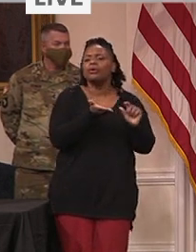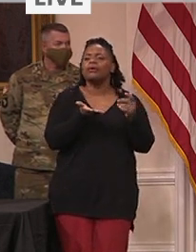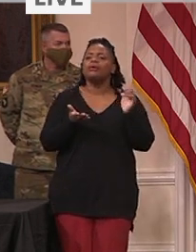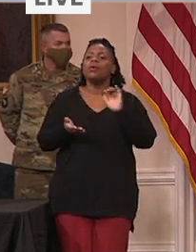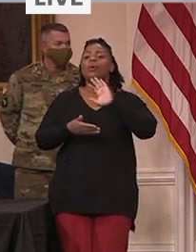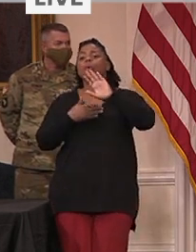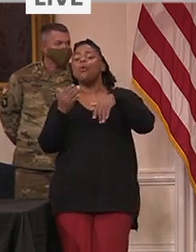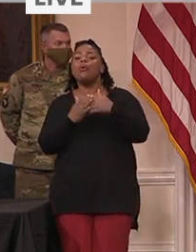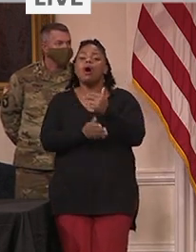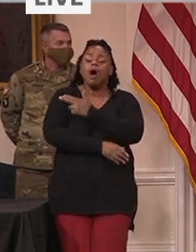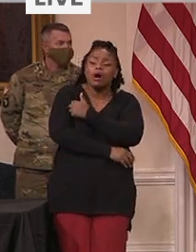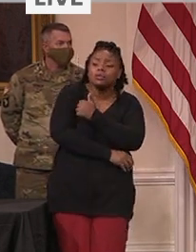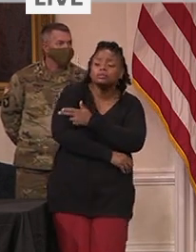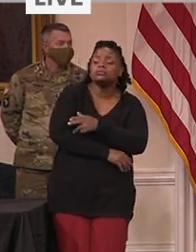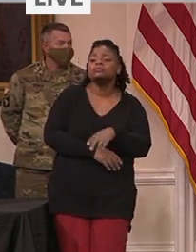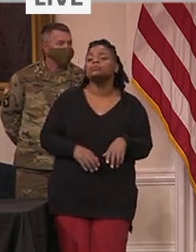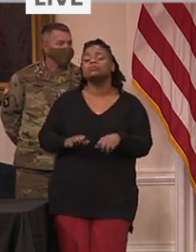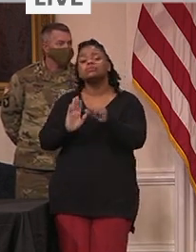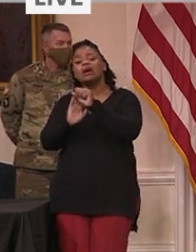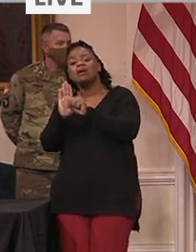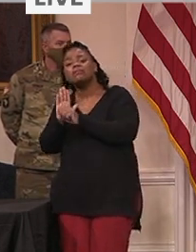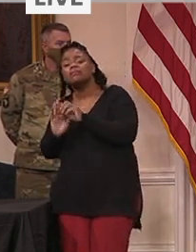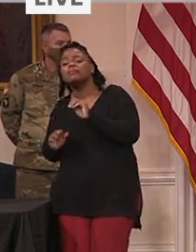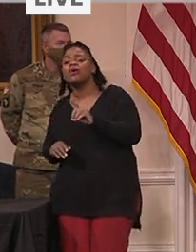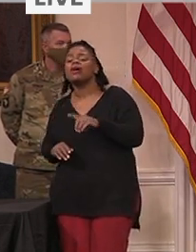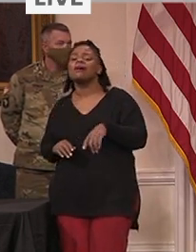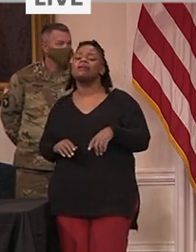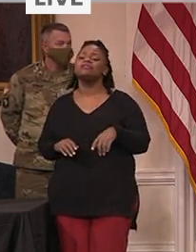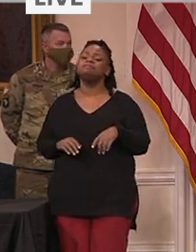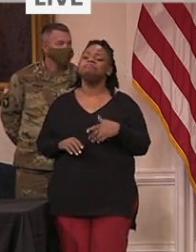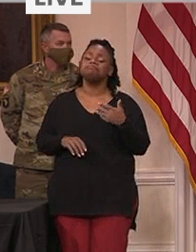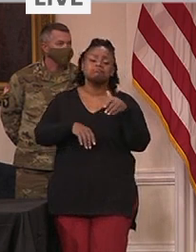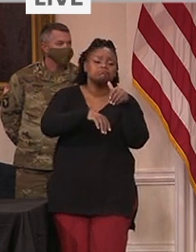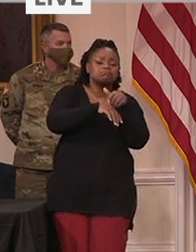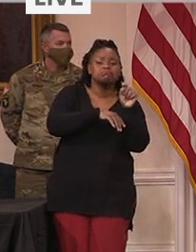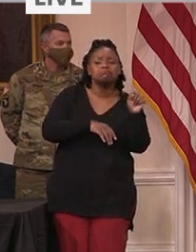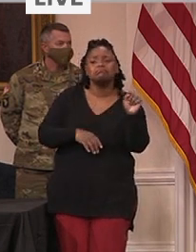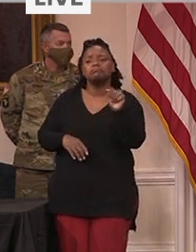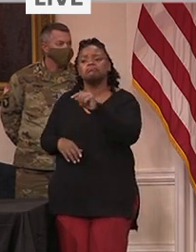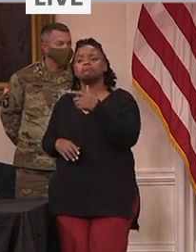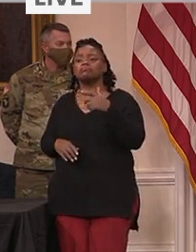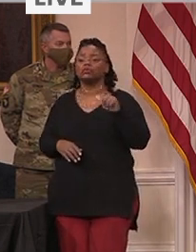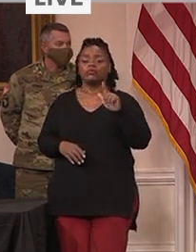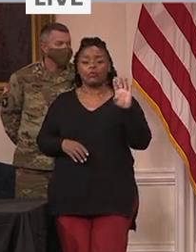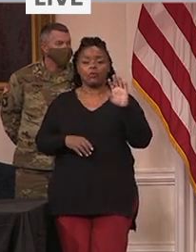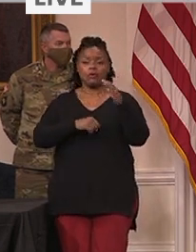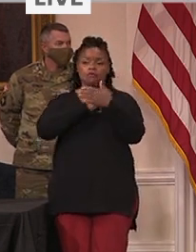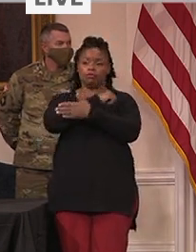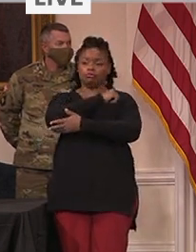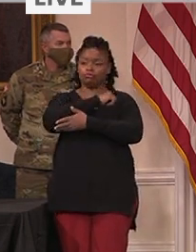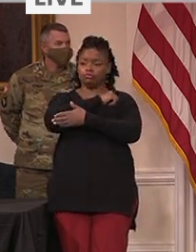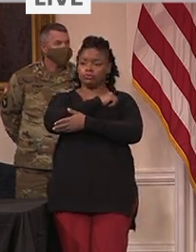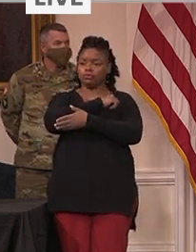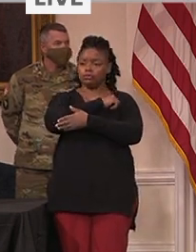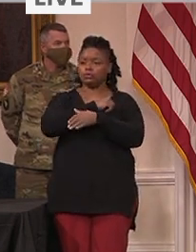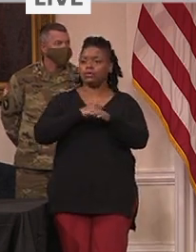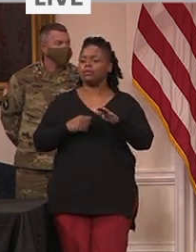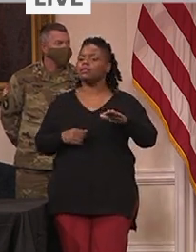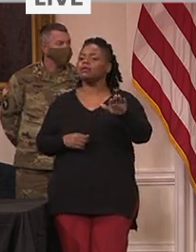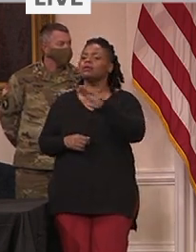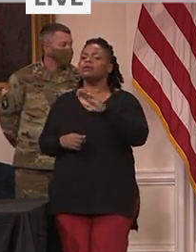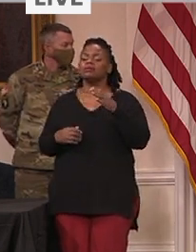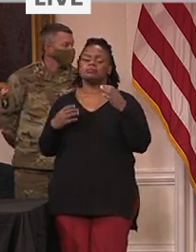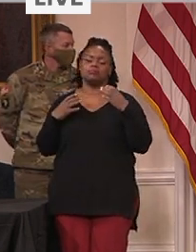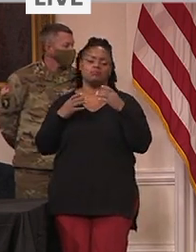hospital in Maryland, to all 24 of our local health departments across the